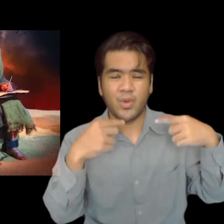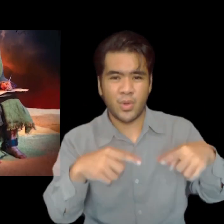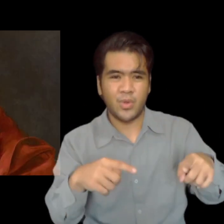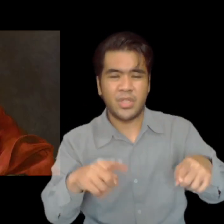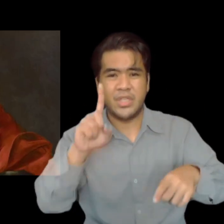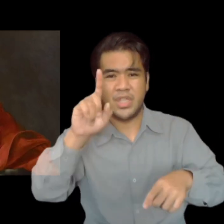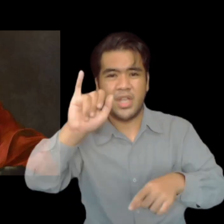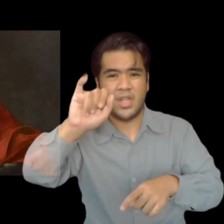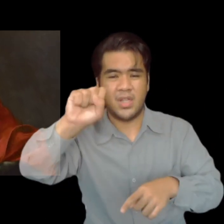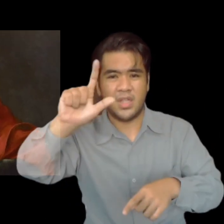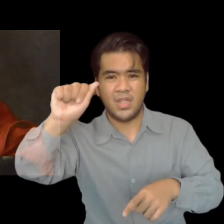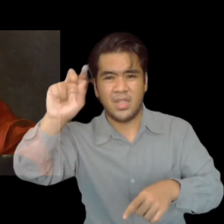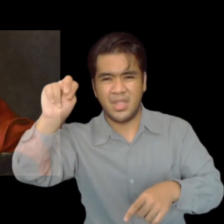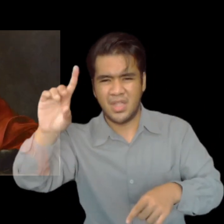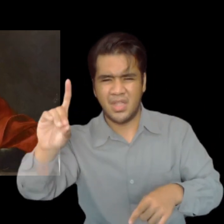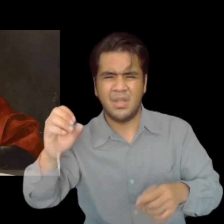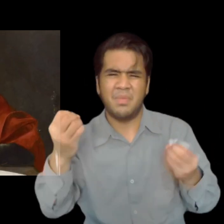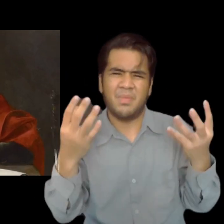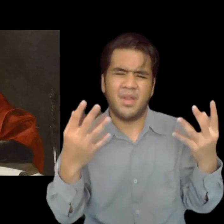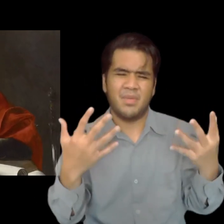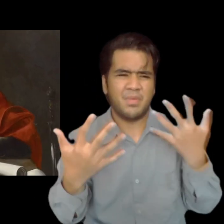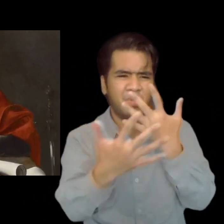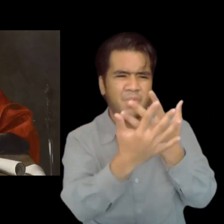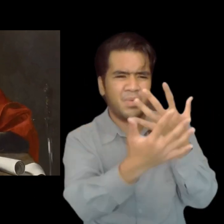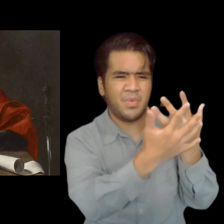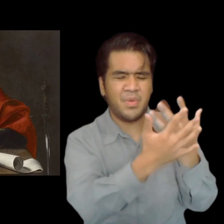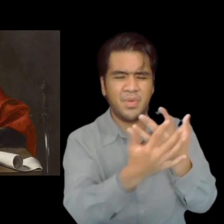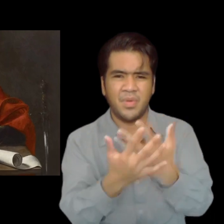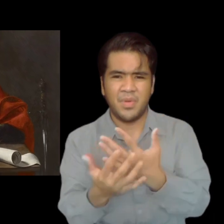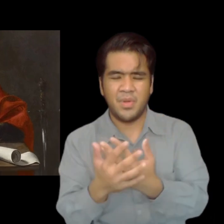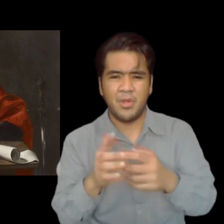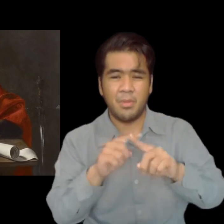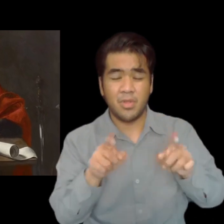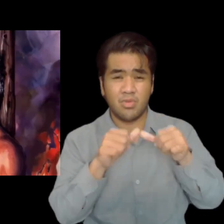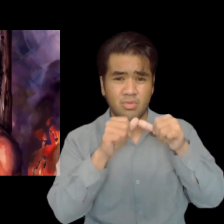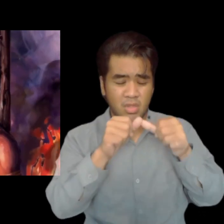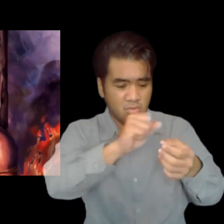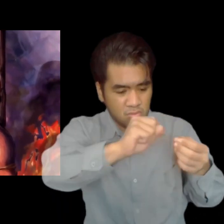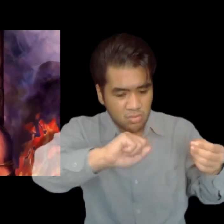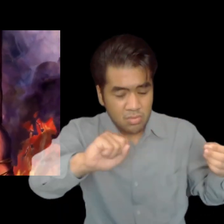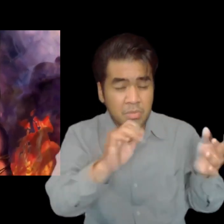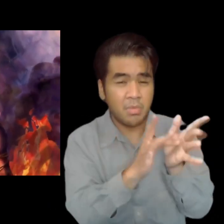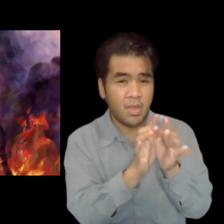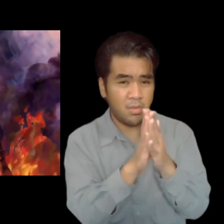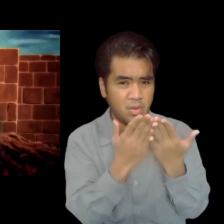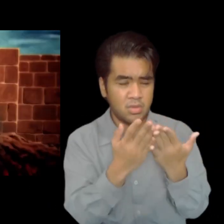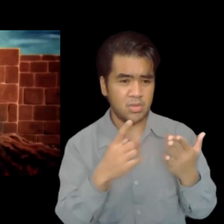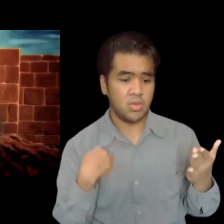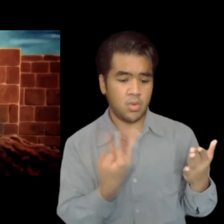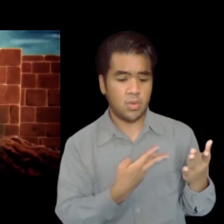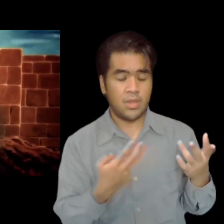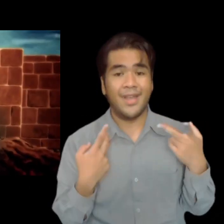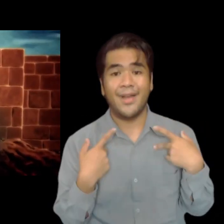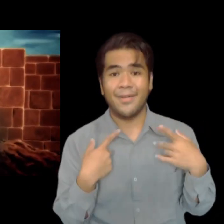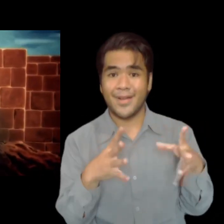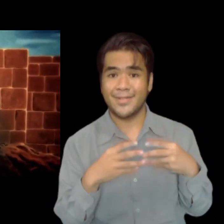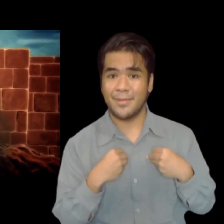and Paul, who was imprisoned several times, but still continued to write. They all died as martyrs, just so the Gospel could reach us today.